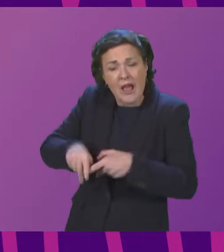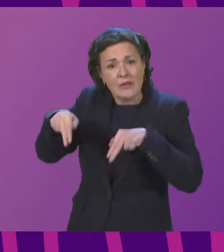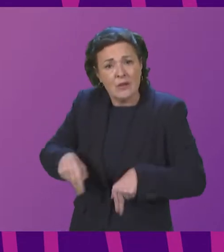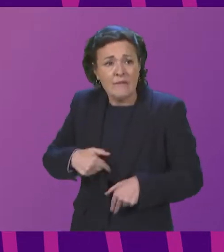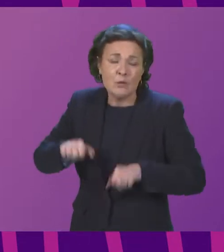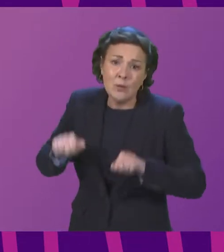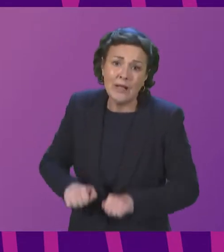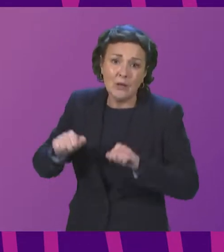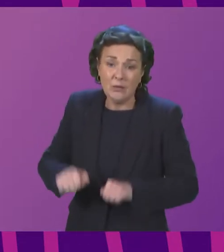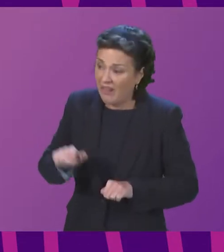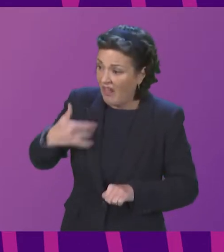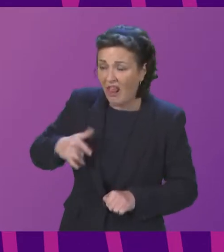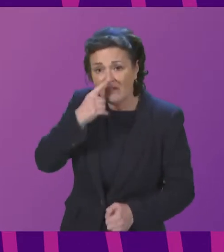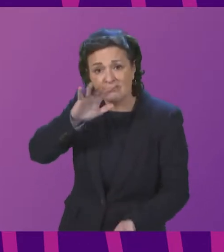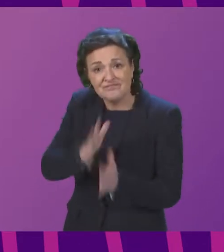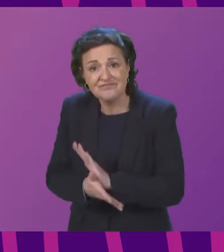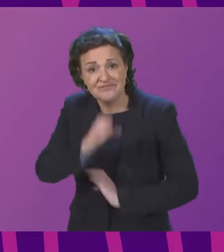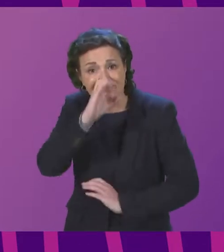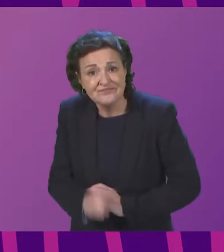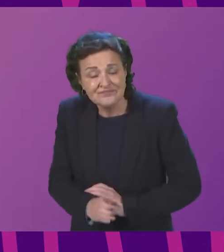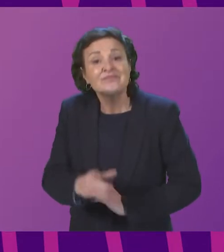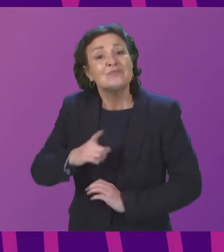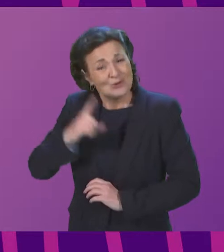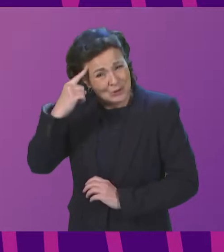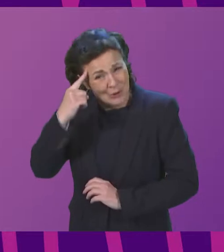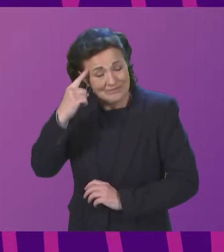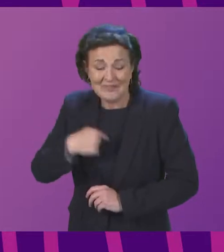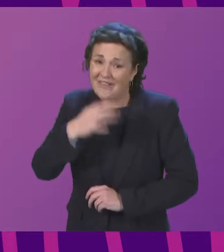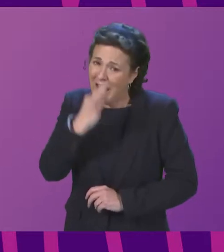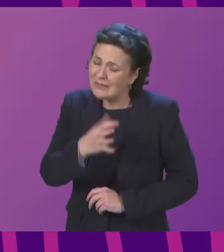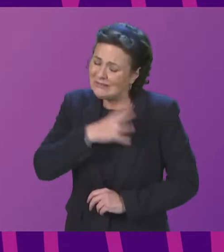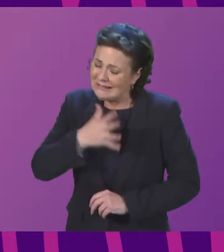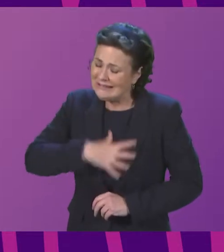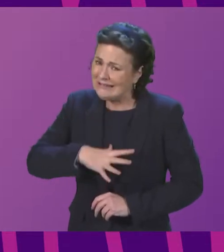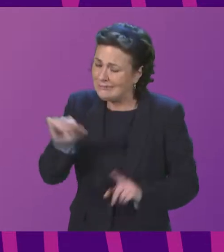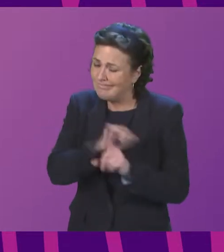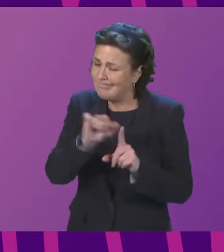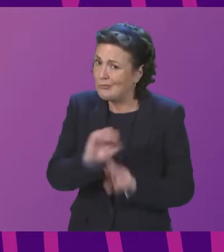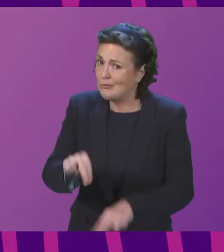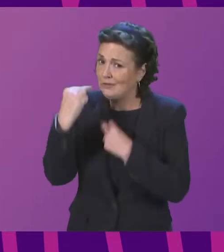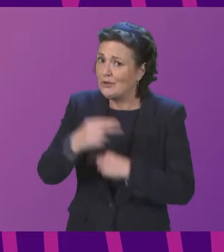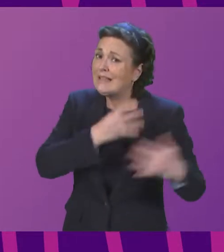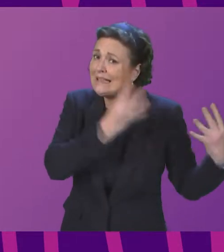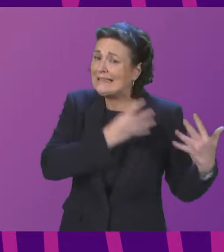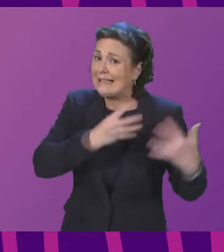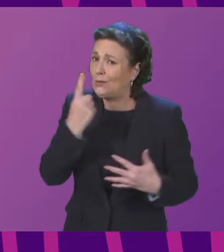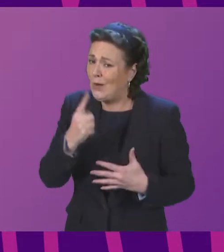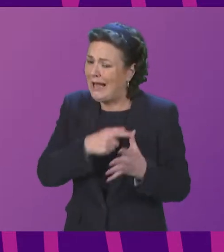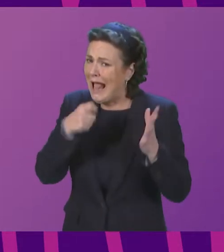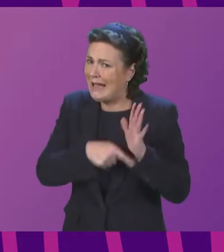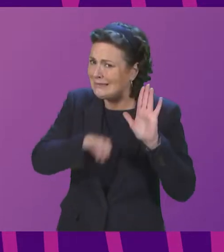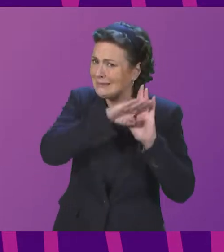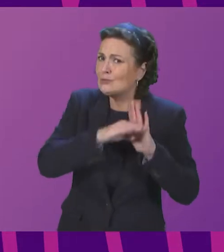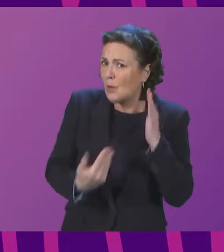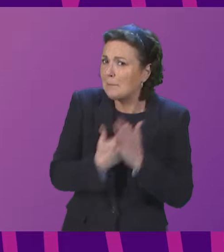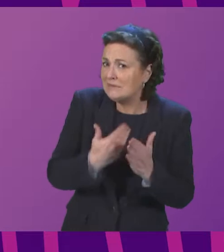highlights the scottish government's intention to undertake a review of the 1991 act in the near future information has been provided by polmont